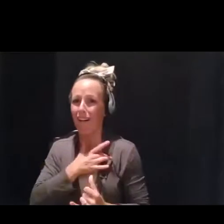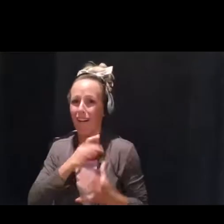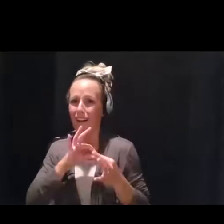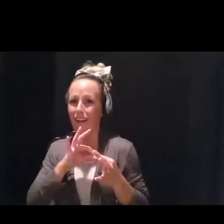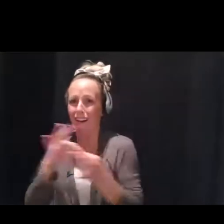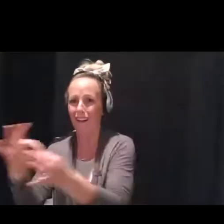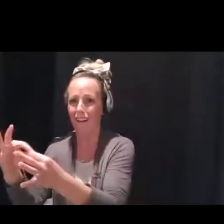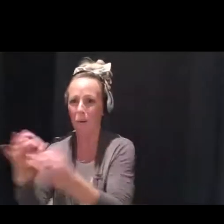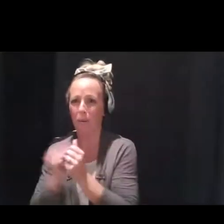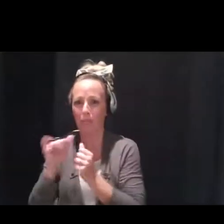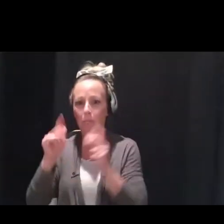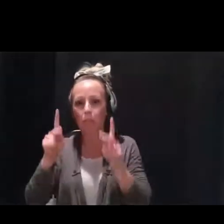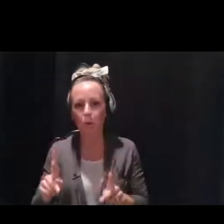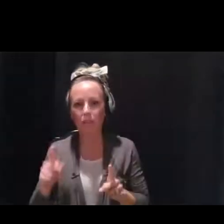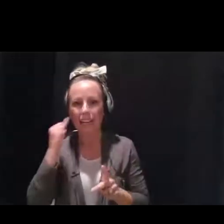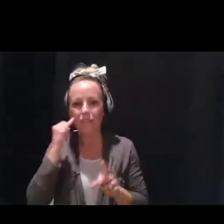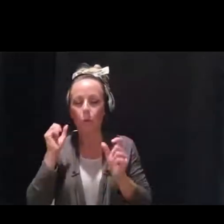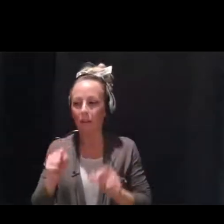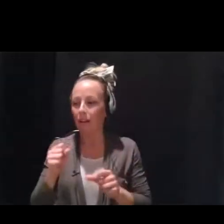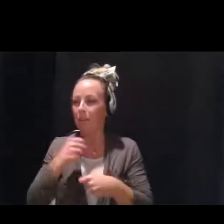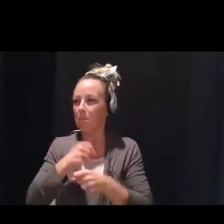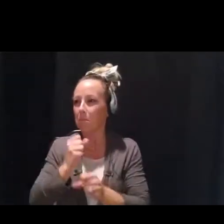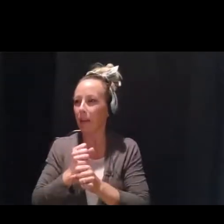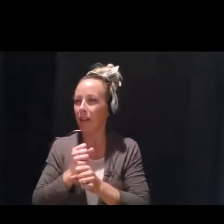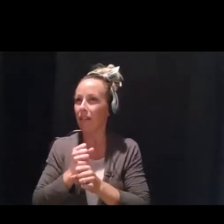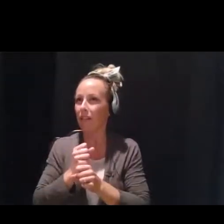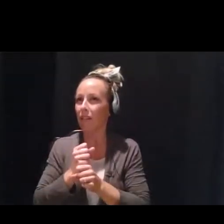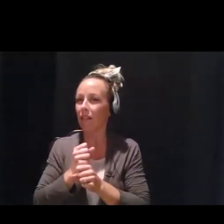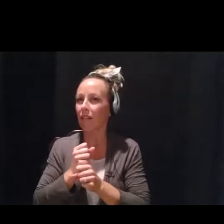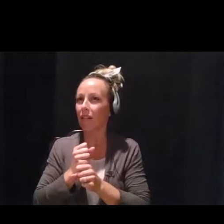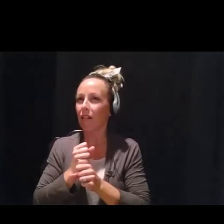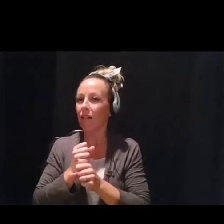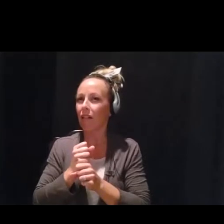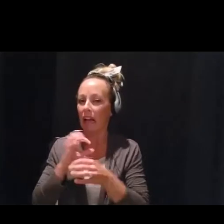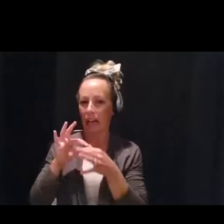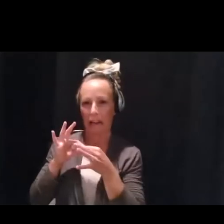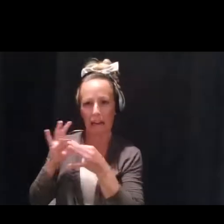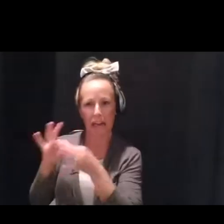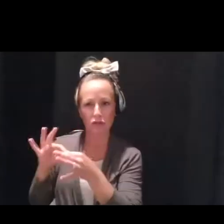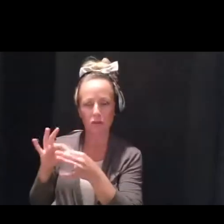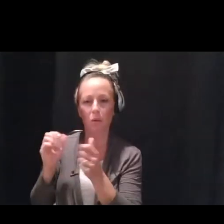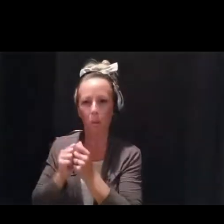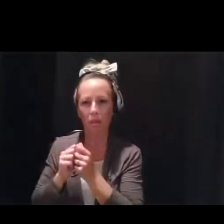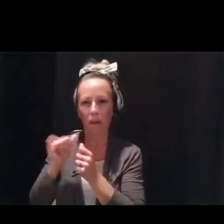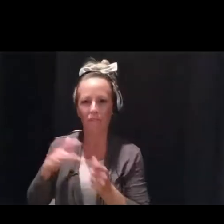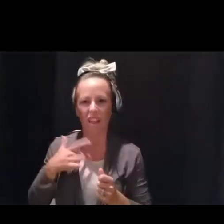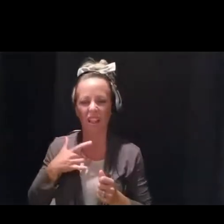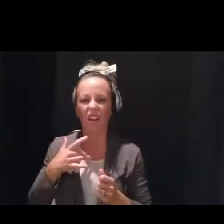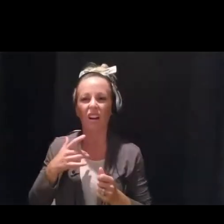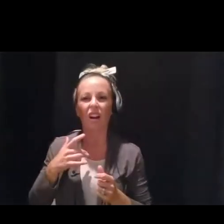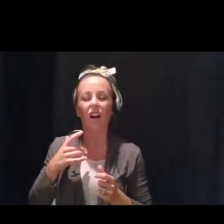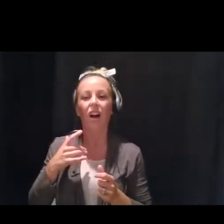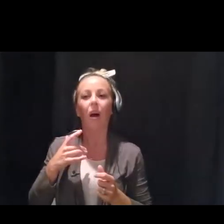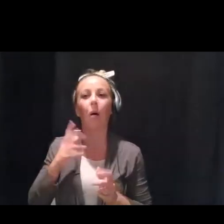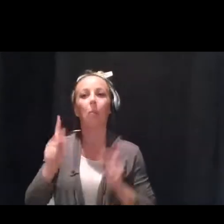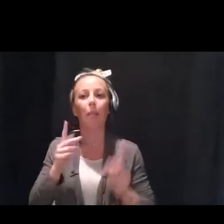normalize that and make that a thing that we can all connect on, people don't feel so alone, and